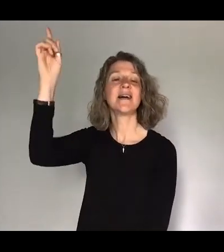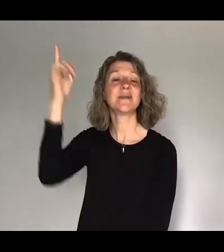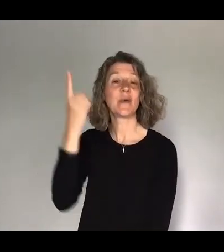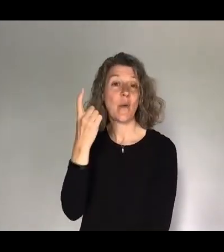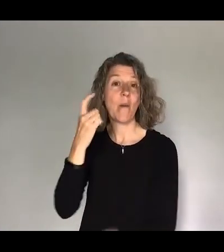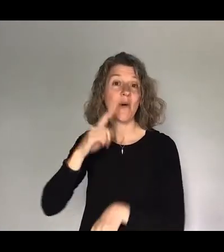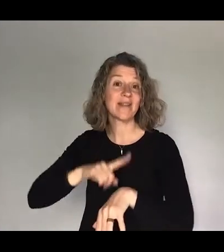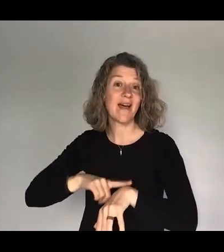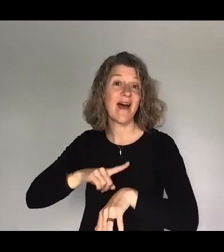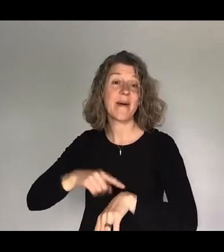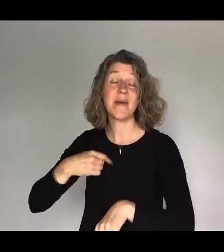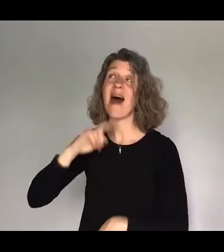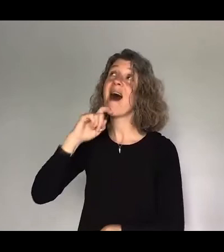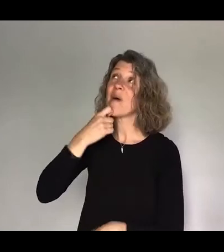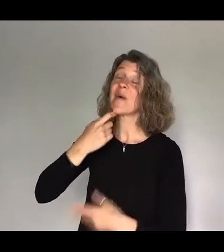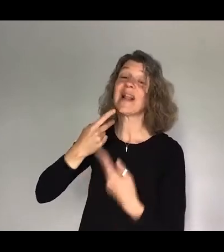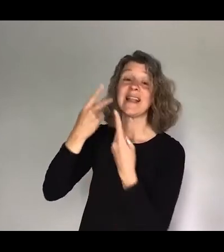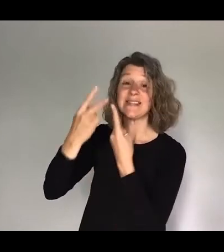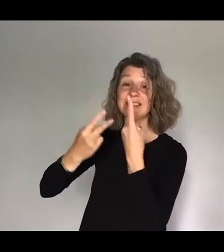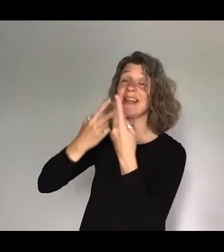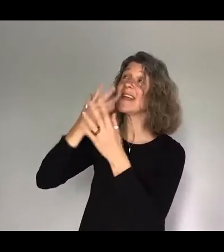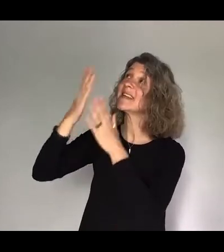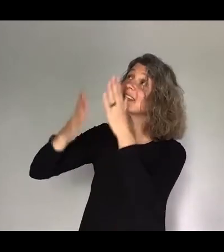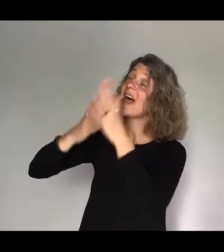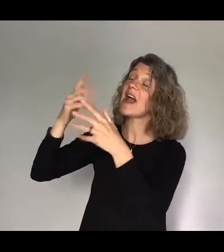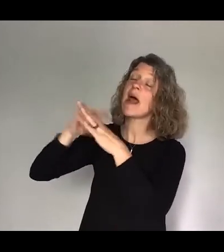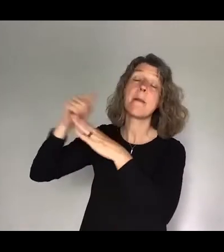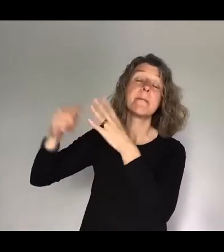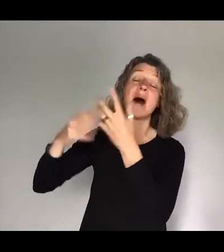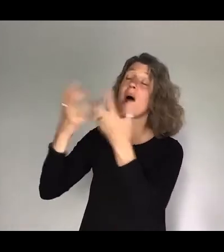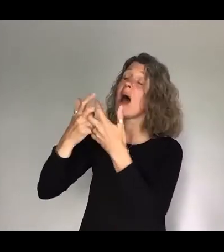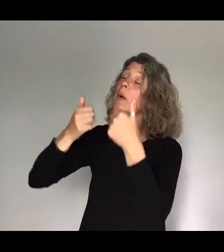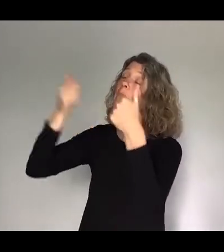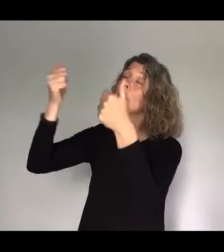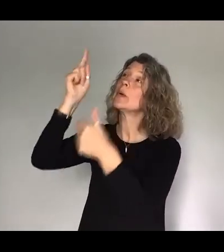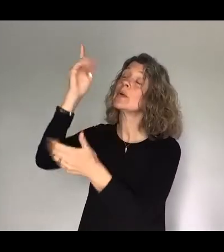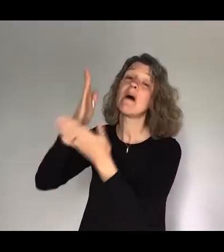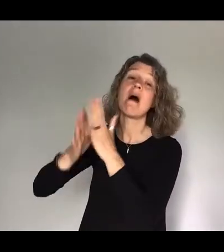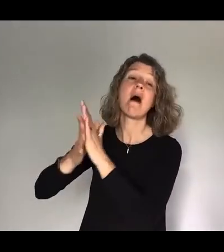I will sing of the goodness of God